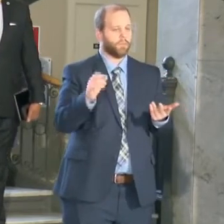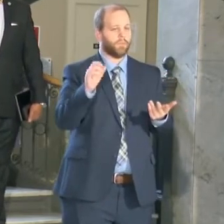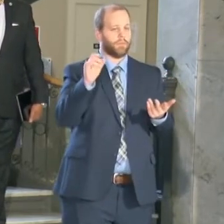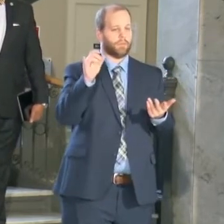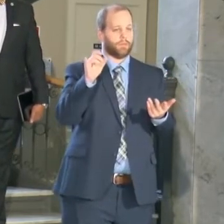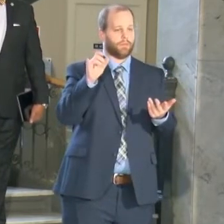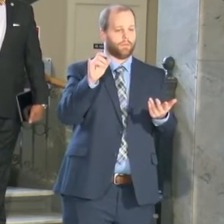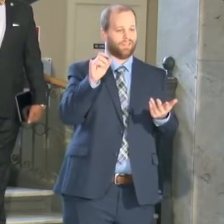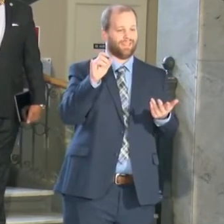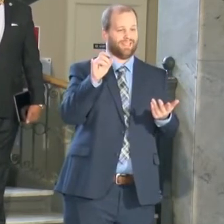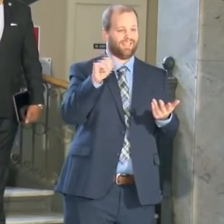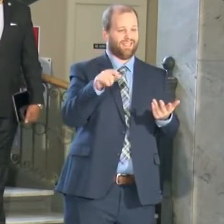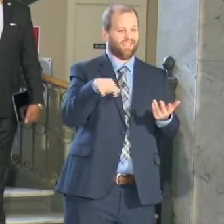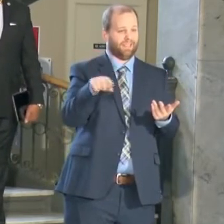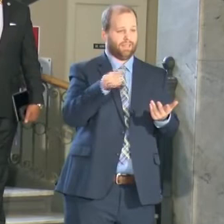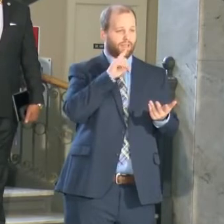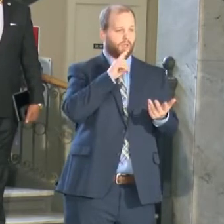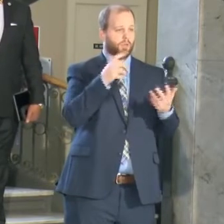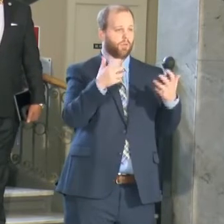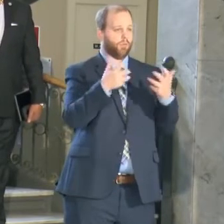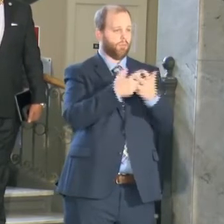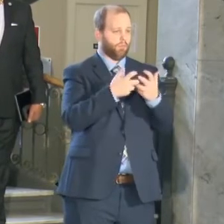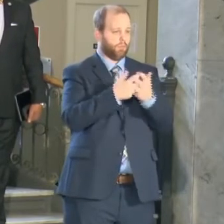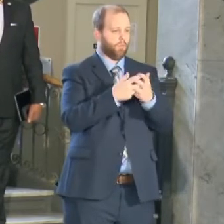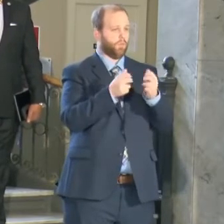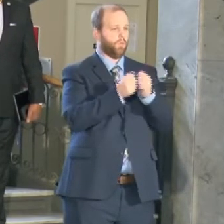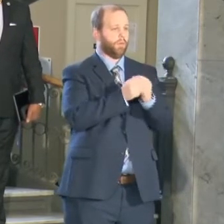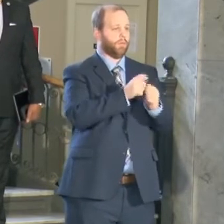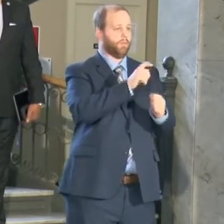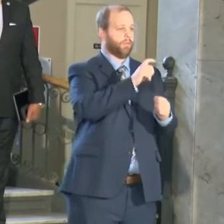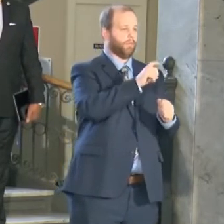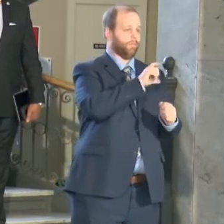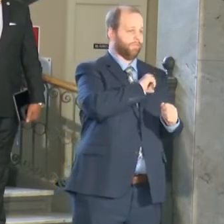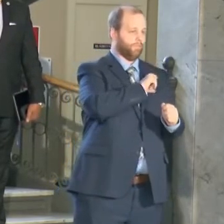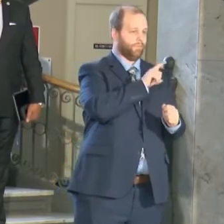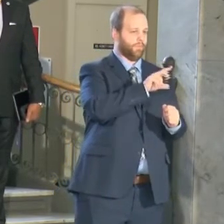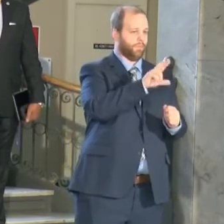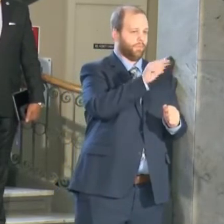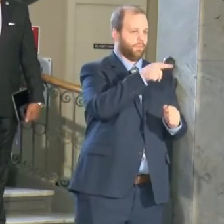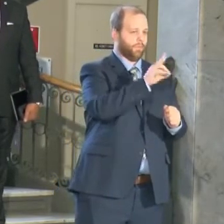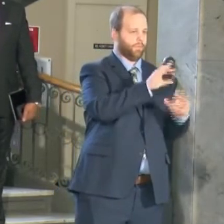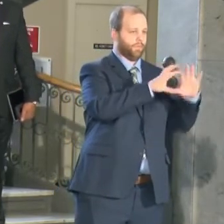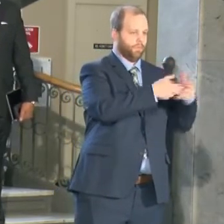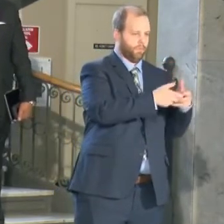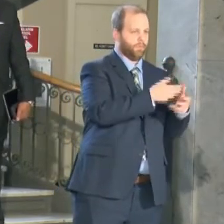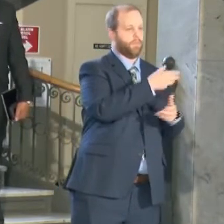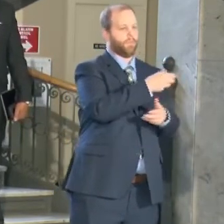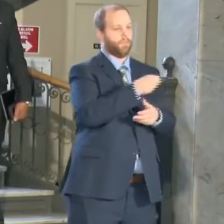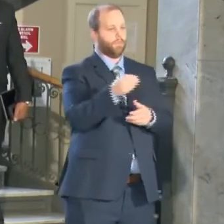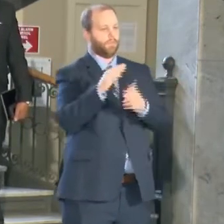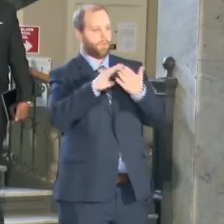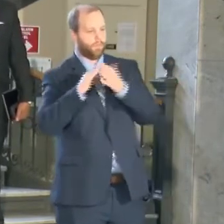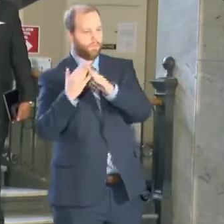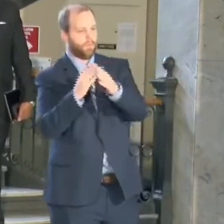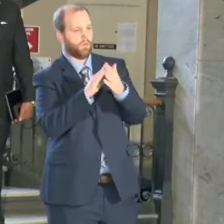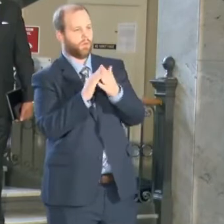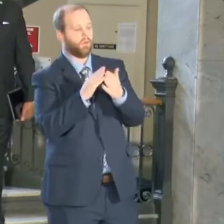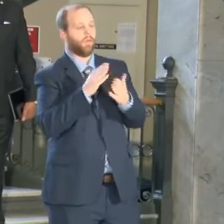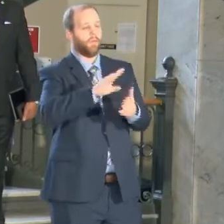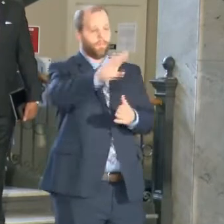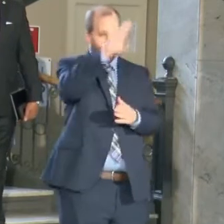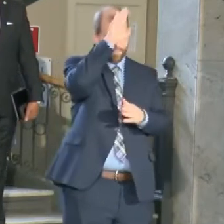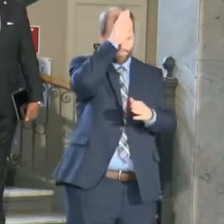the community, that's a partnership and it's hard work of our officers, our city attorney's office, our fire department, our code enforcement office.